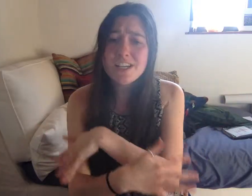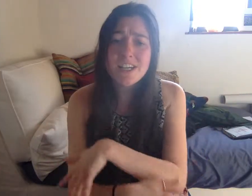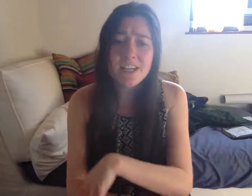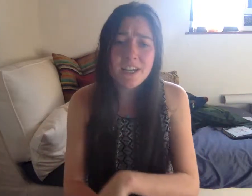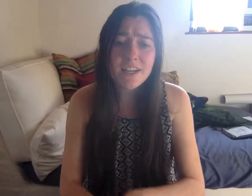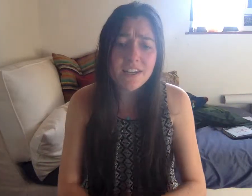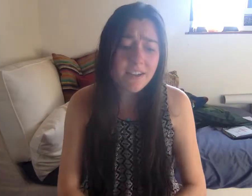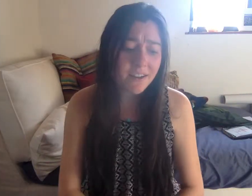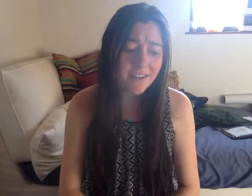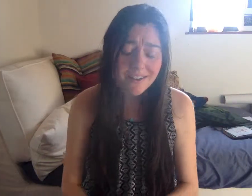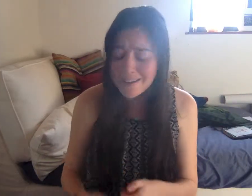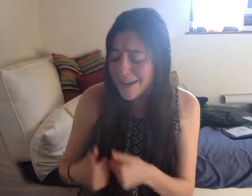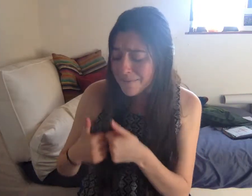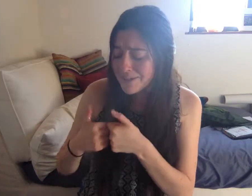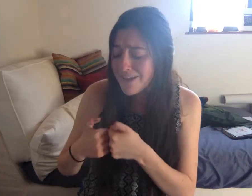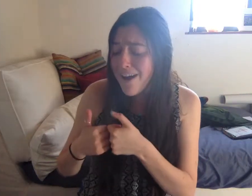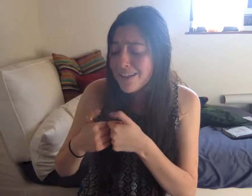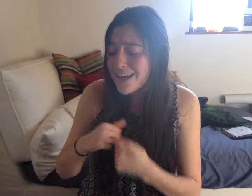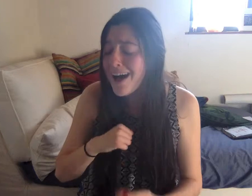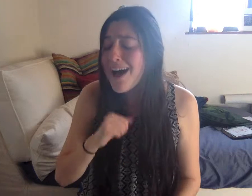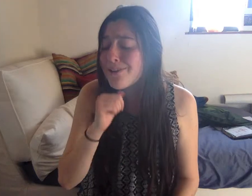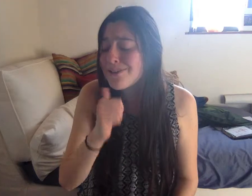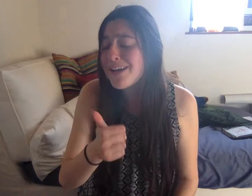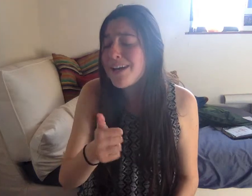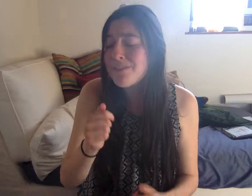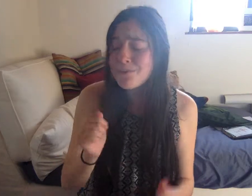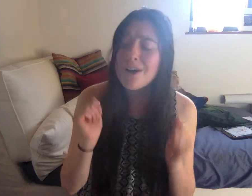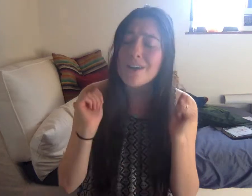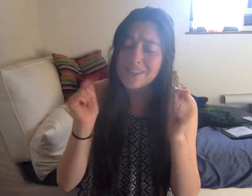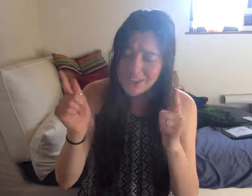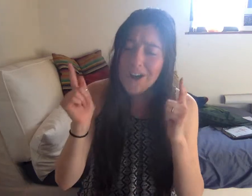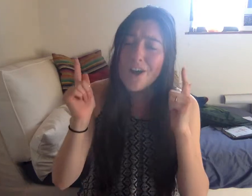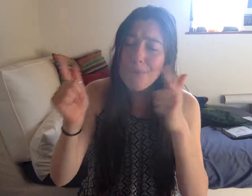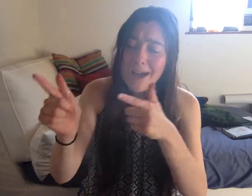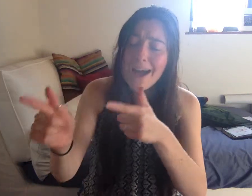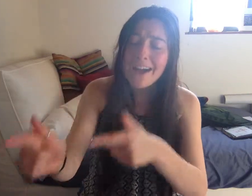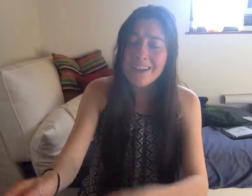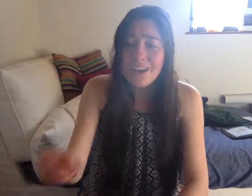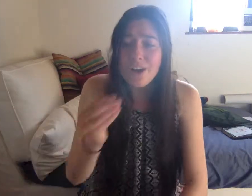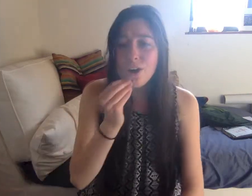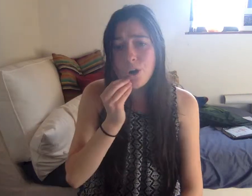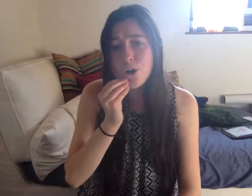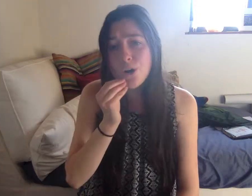And darling I'll never Wanna come back Home